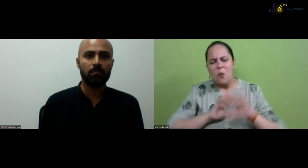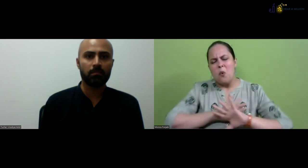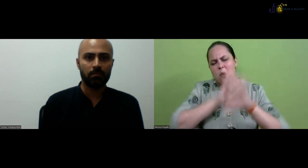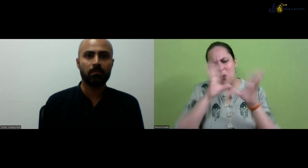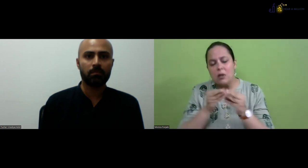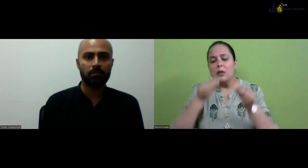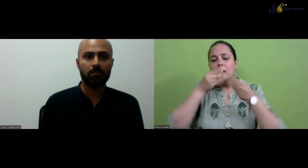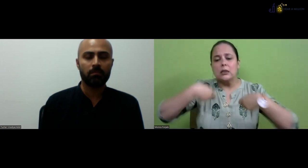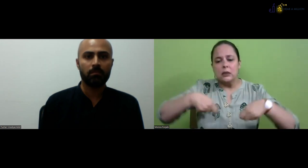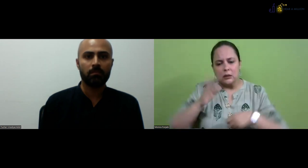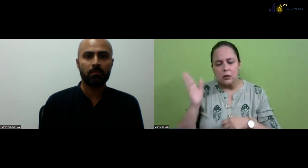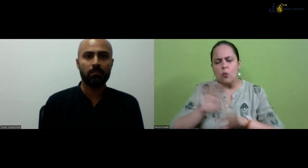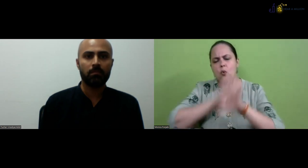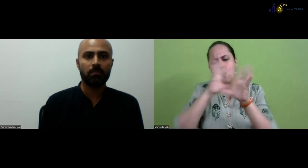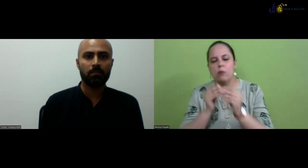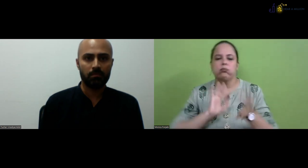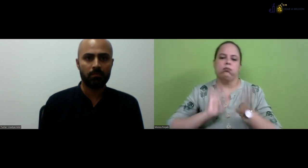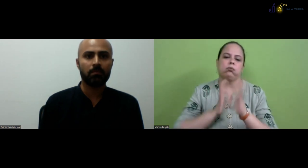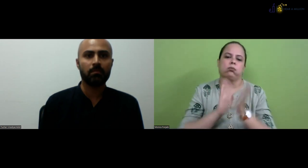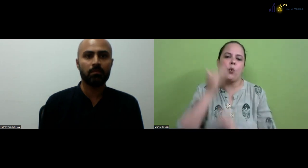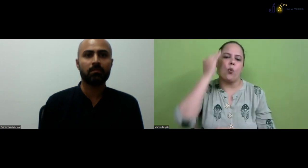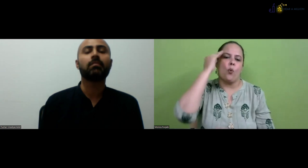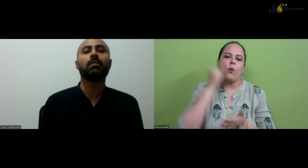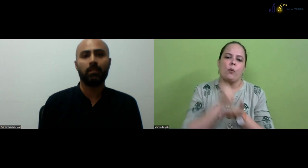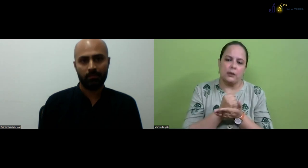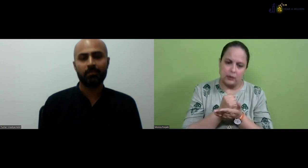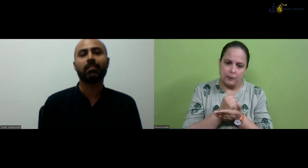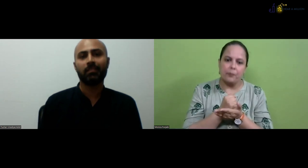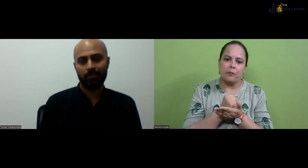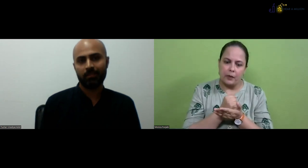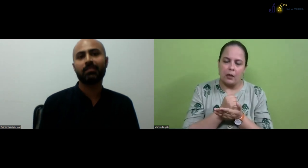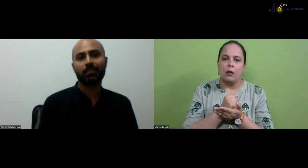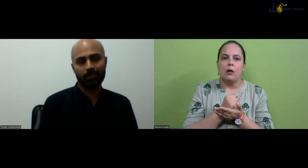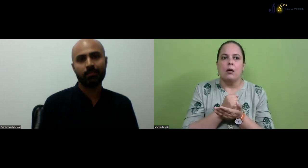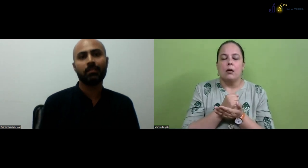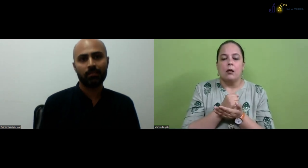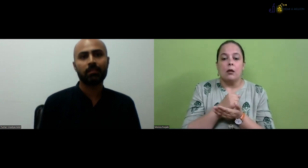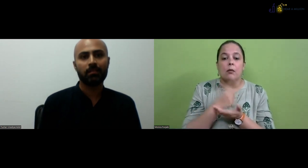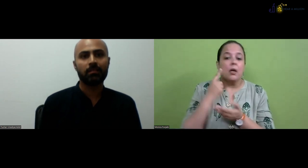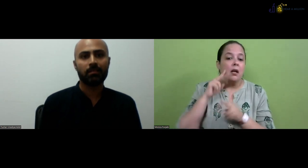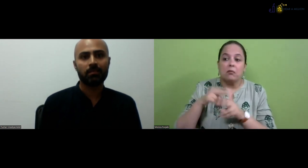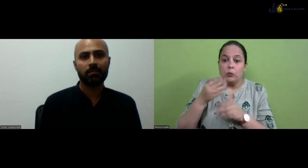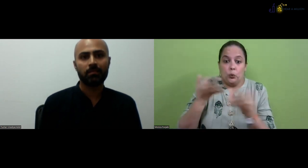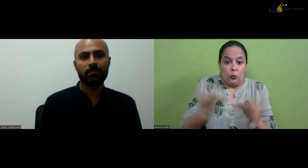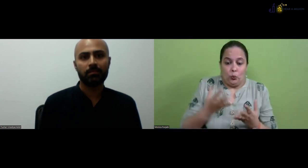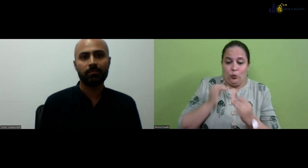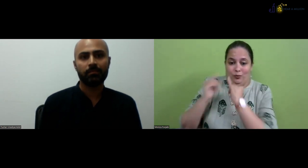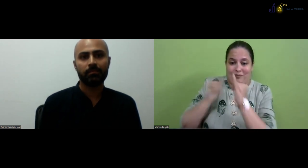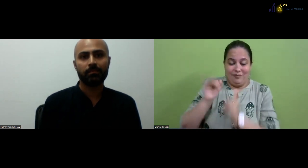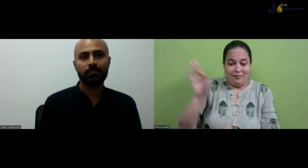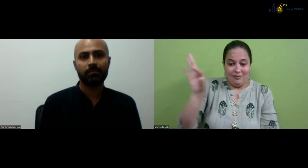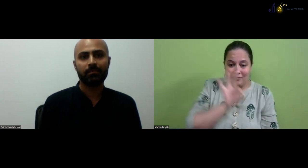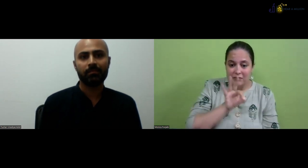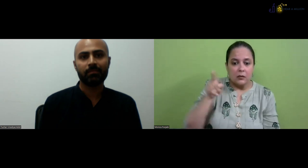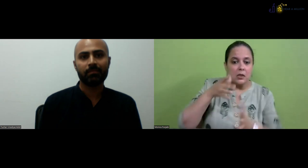We have hostels also where we have the kitchen and where people can, all the people